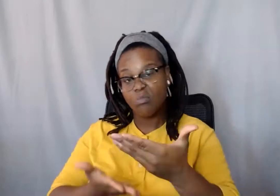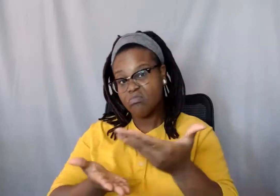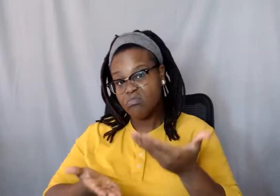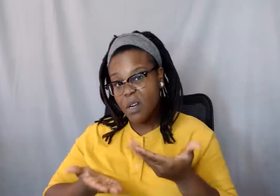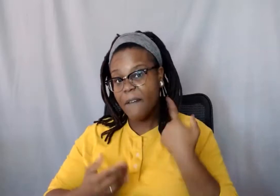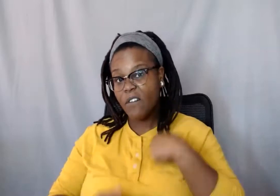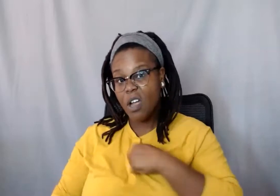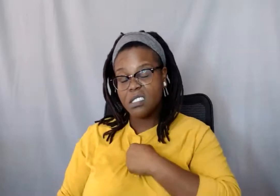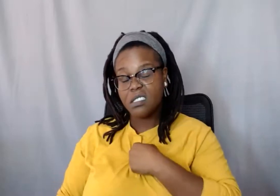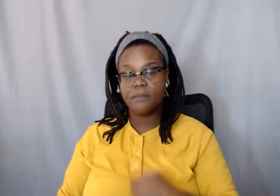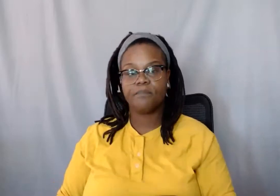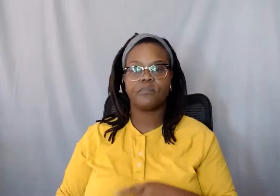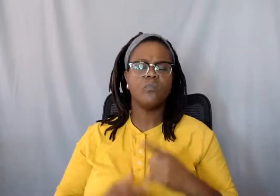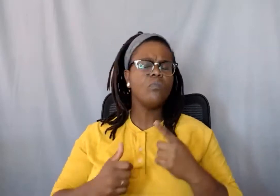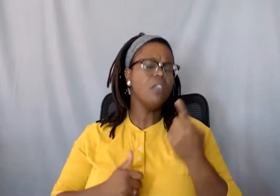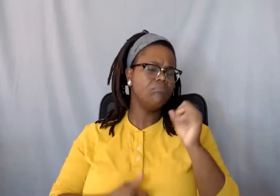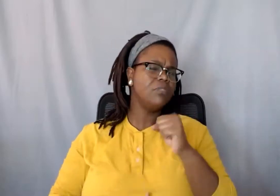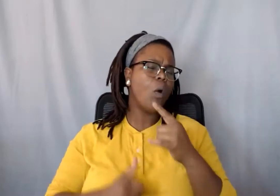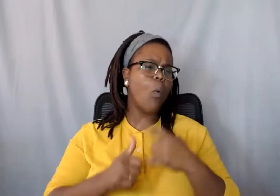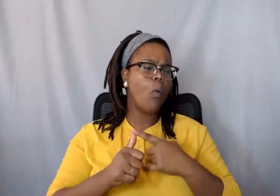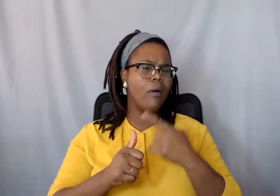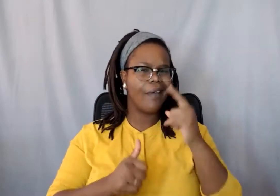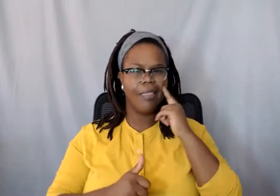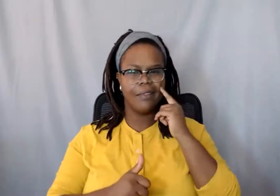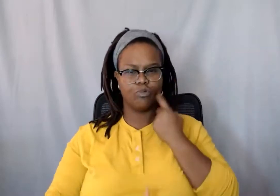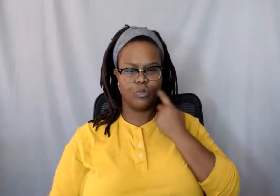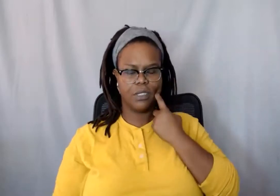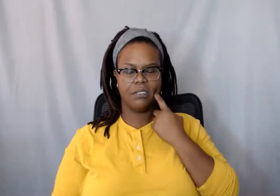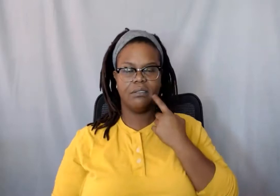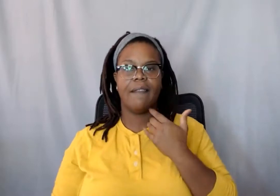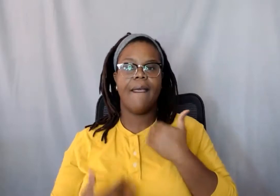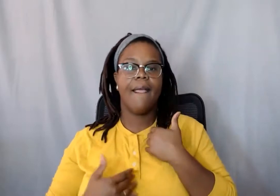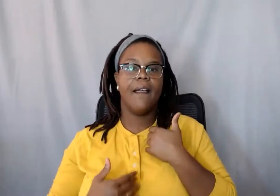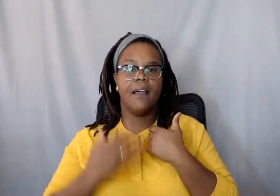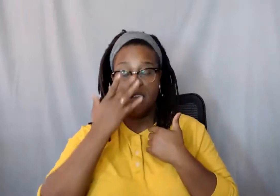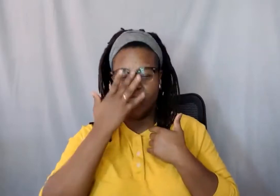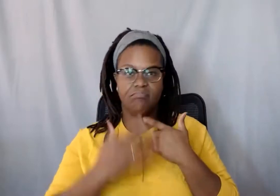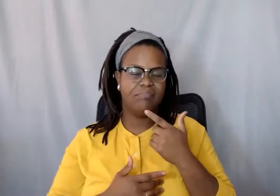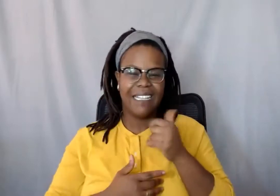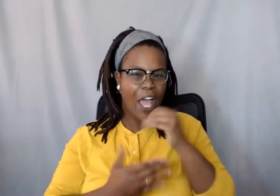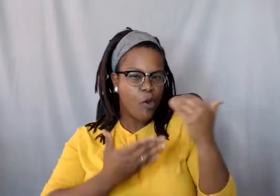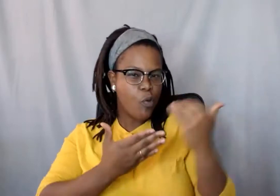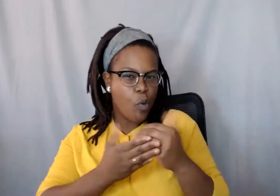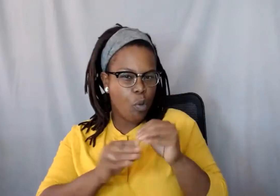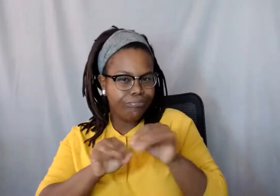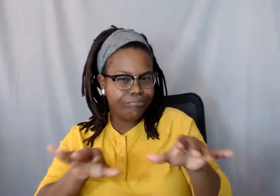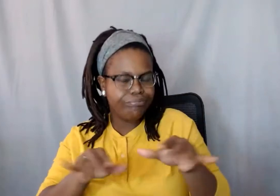One of the ones I've listened to recently, they haven't been putting out like new content. So I just listened to some of their older